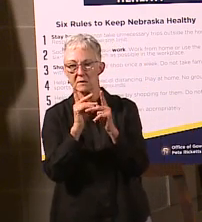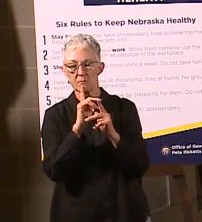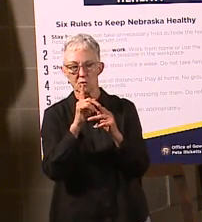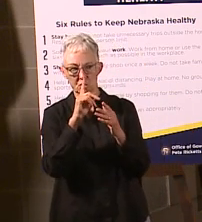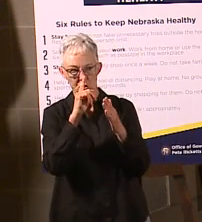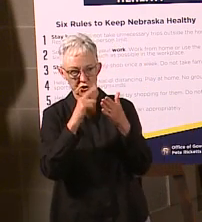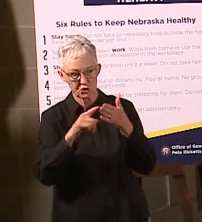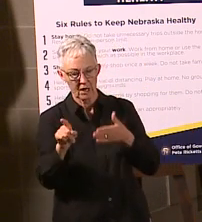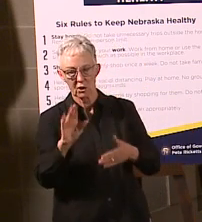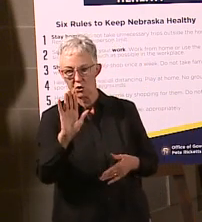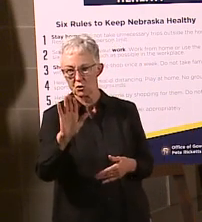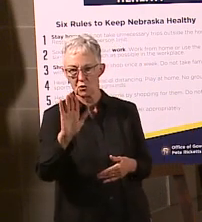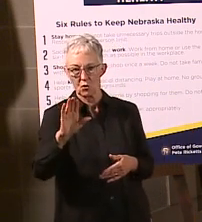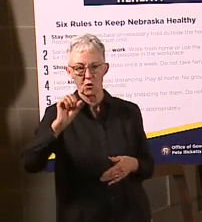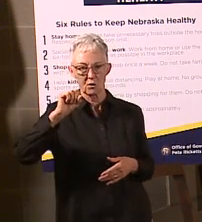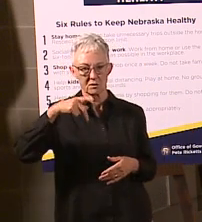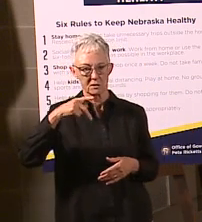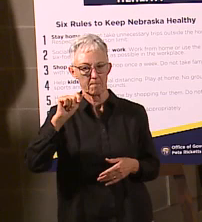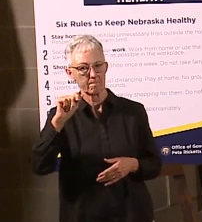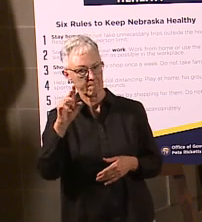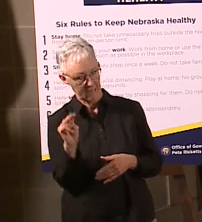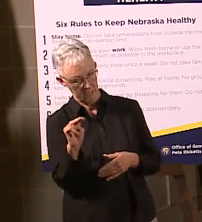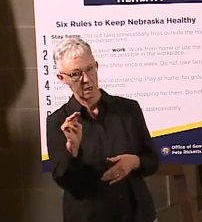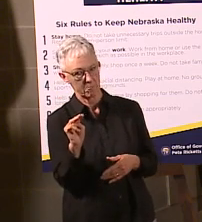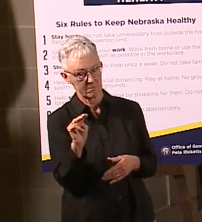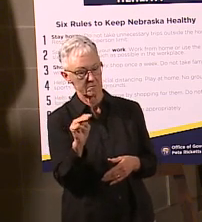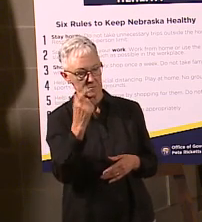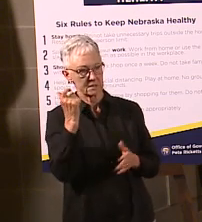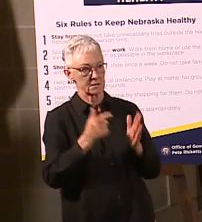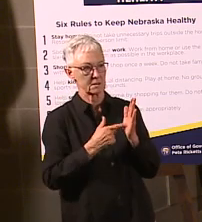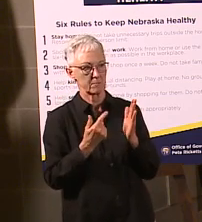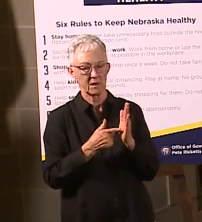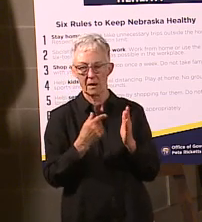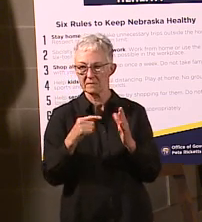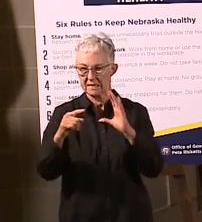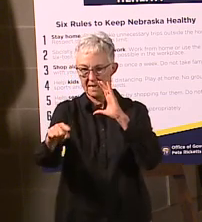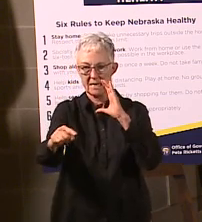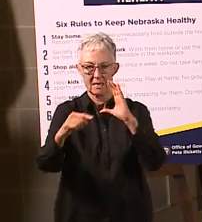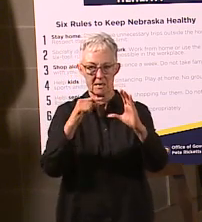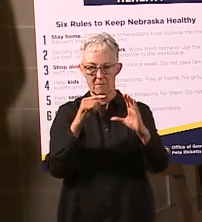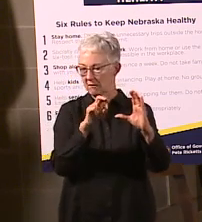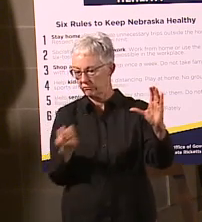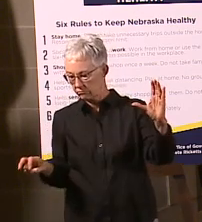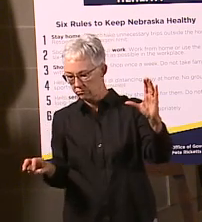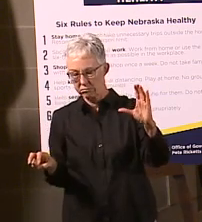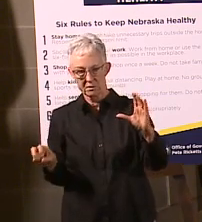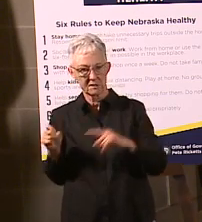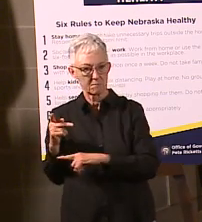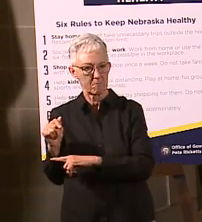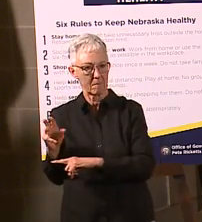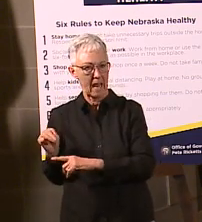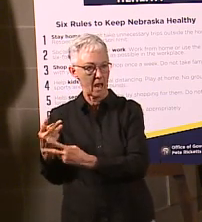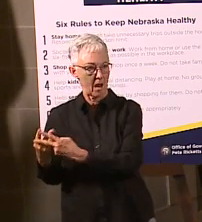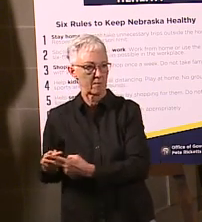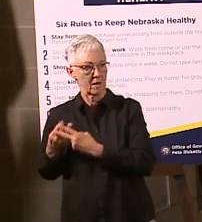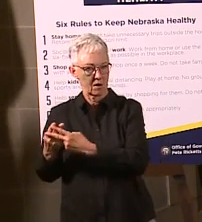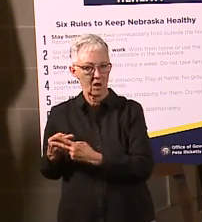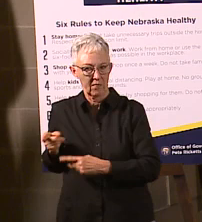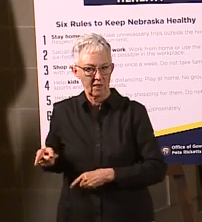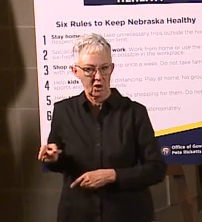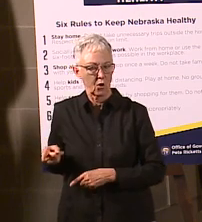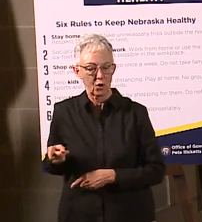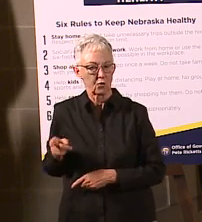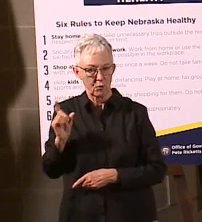We have been getting noticed that sometimes these emails are getting caught in a spam filter, so whether you're doing, get the email to go out, assessment, blah, blah, blah,